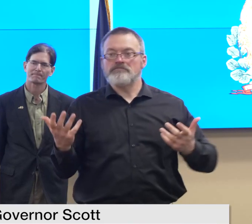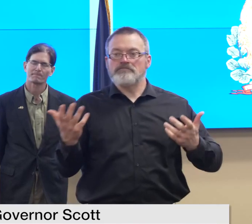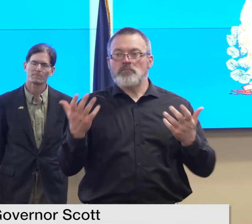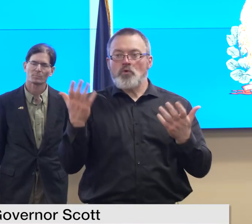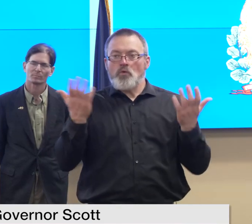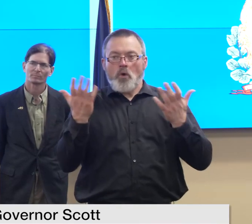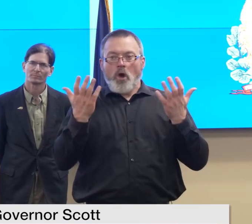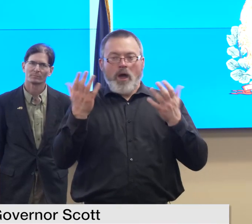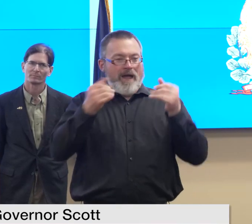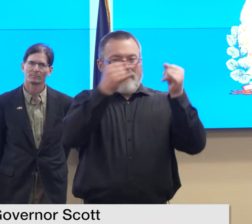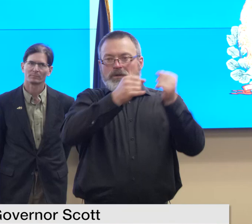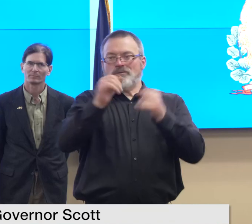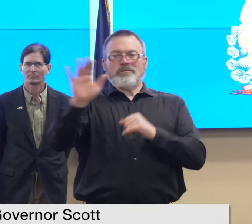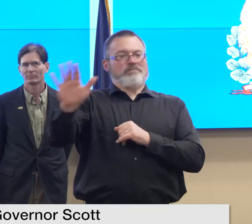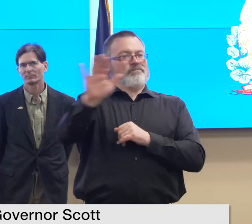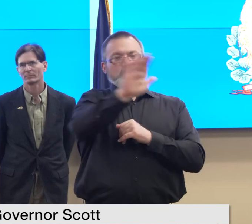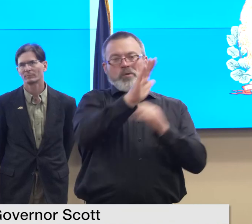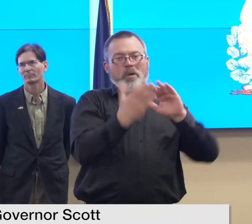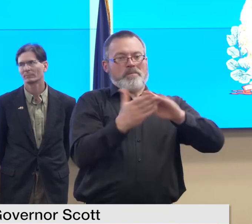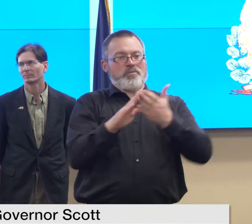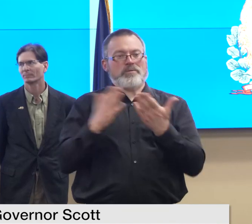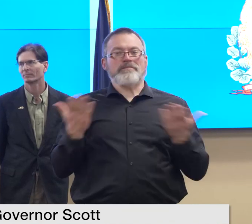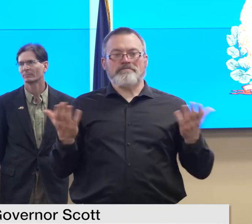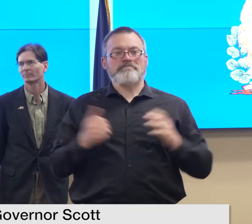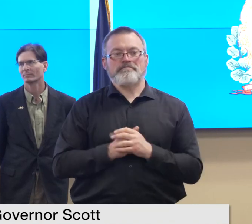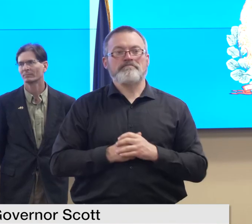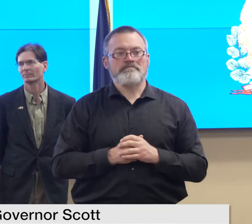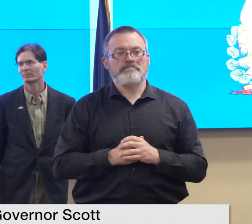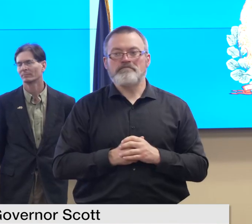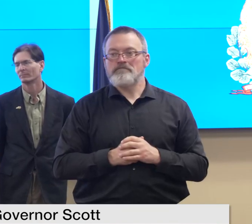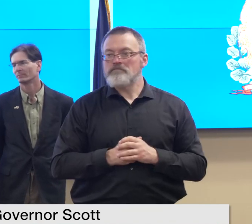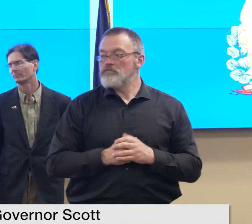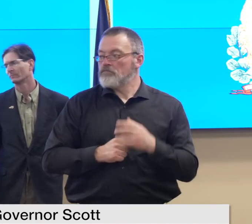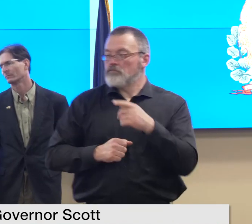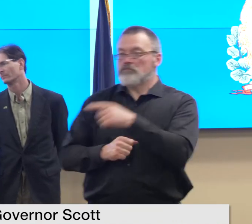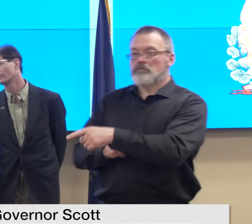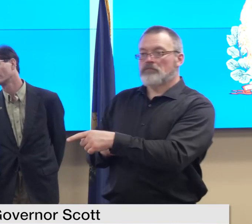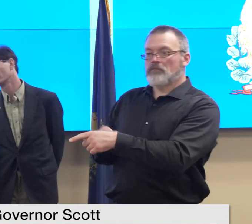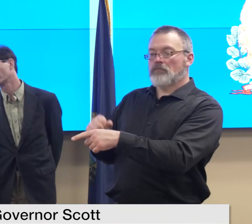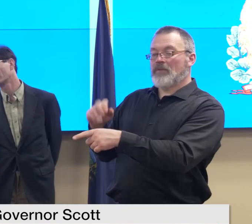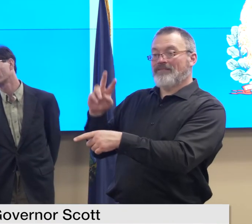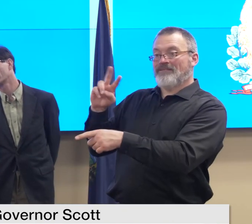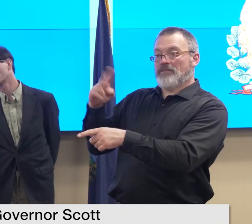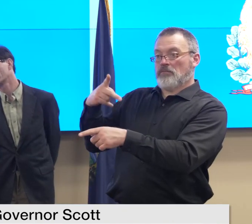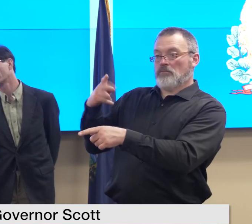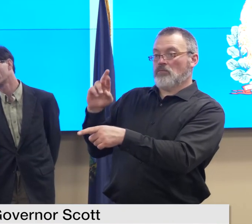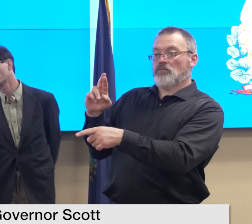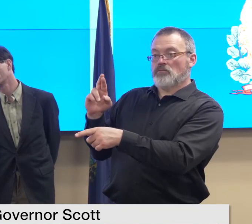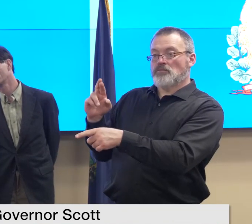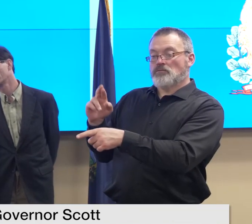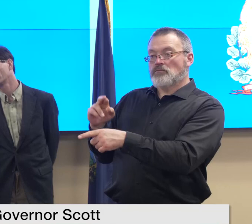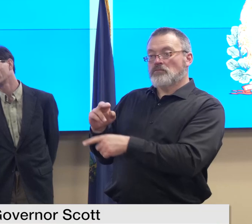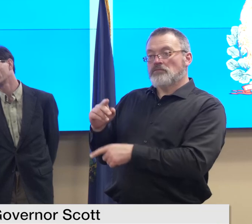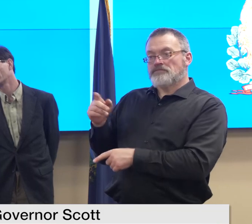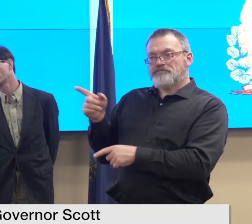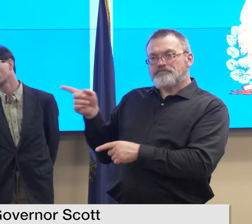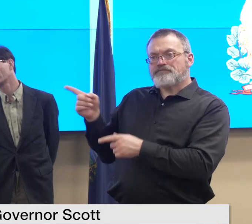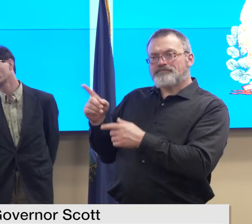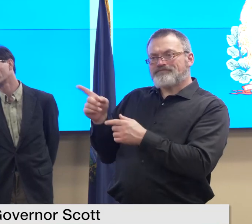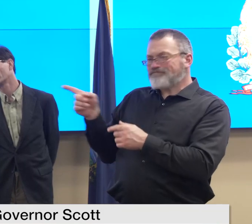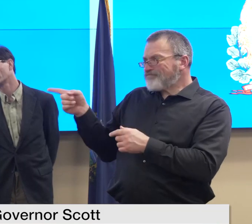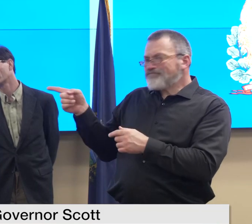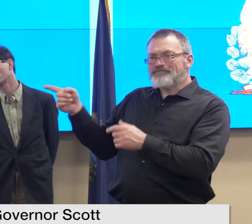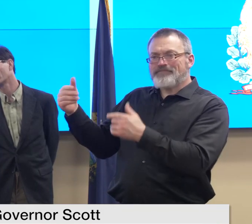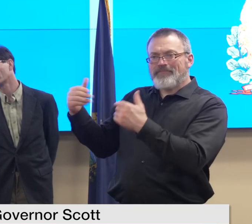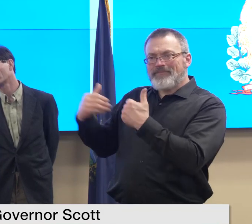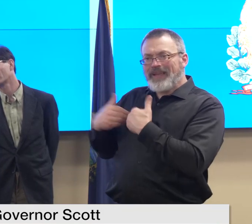do you have any figures yet that um comparative figures